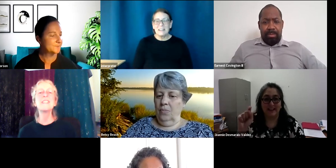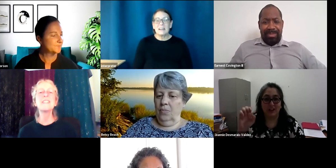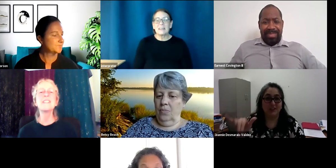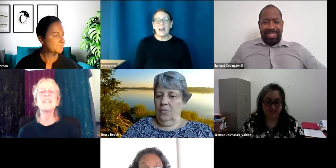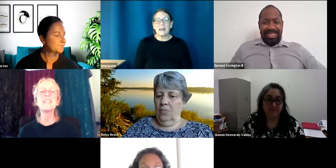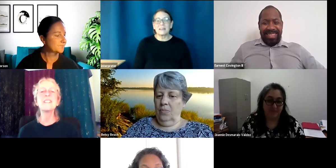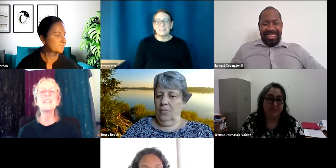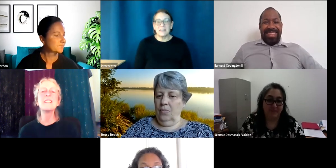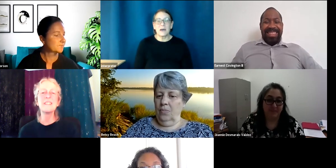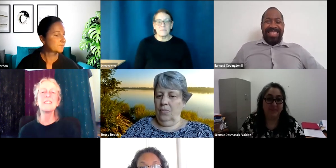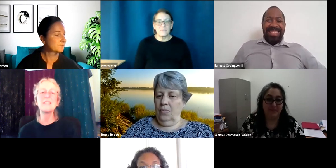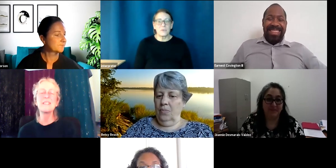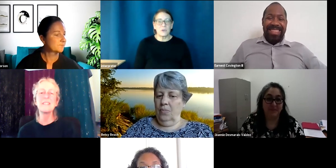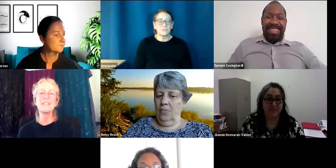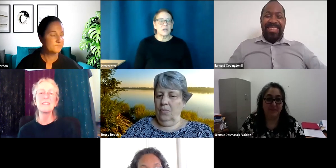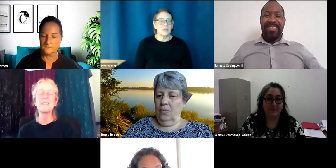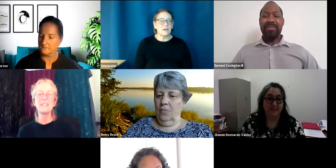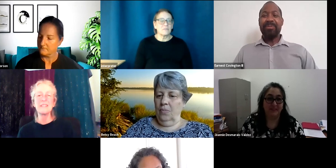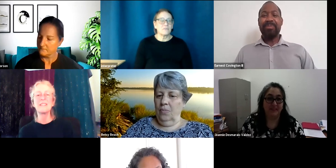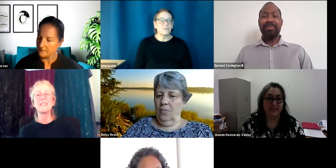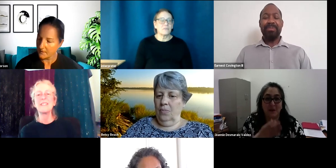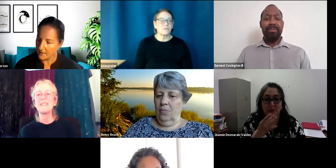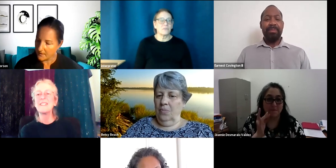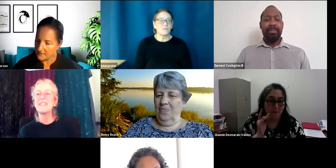Yes. Yeah. For Mozzeria. Okay.